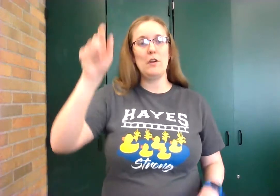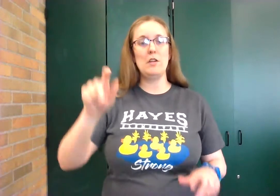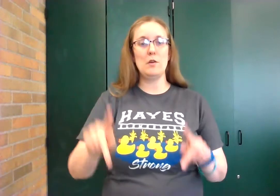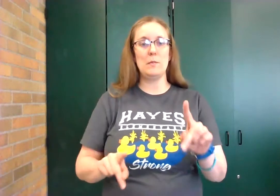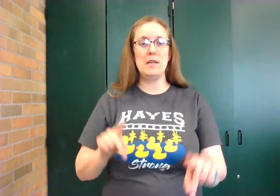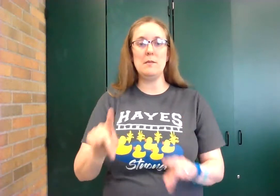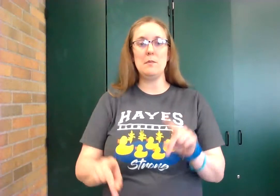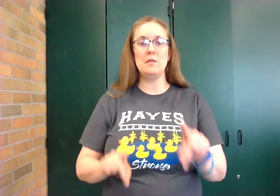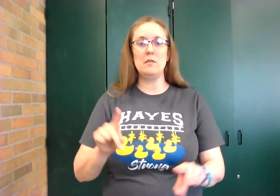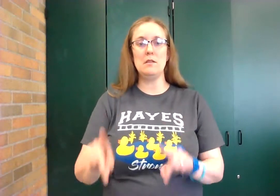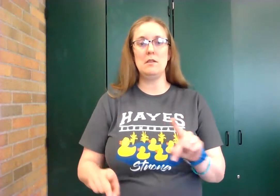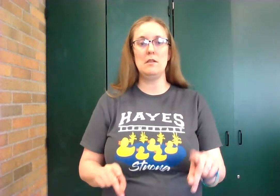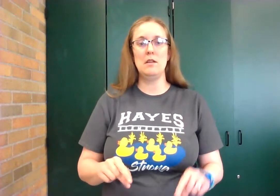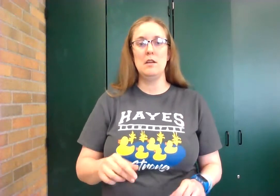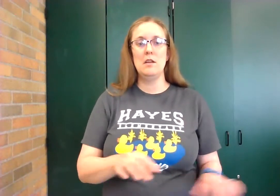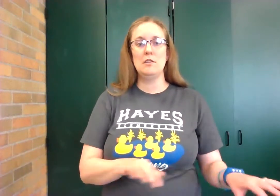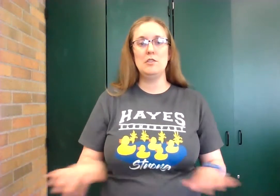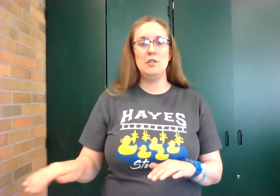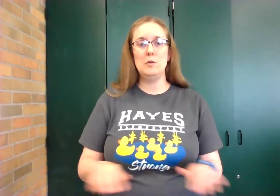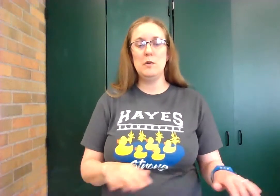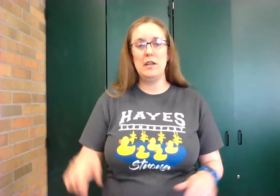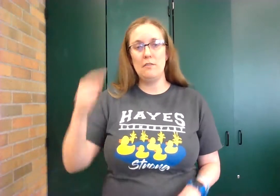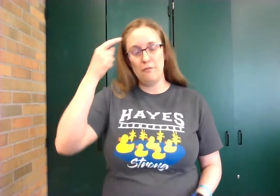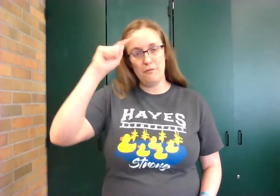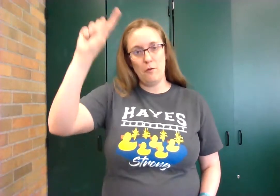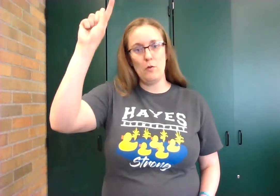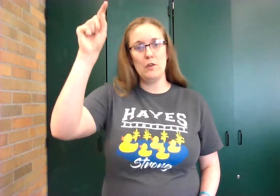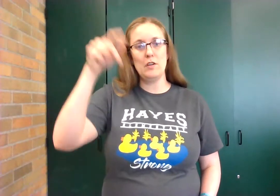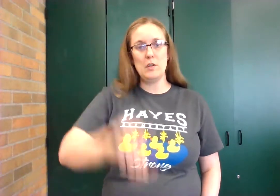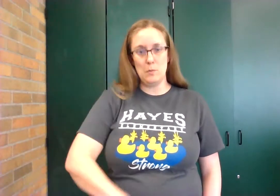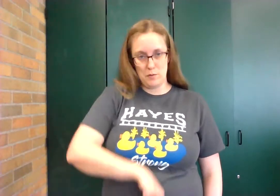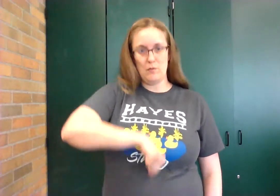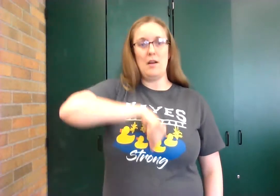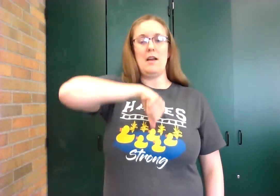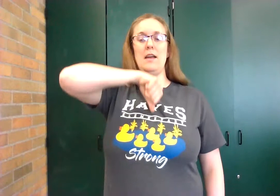your people do it for your pride